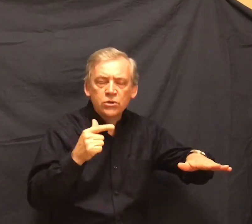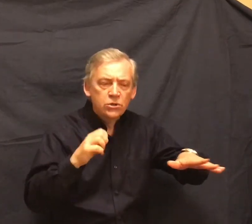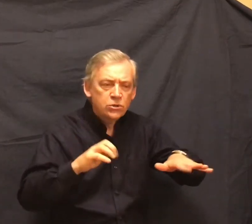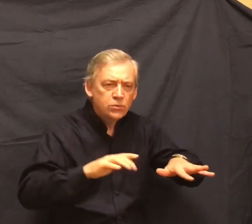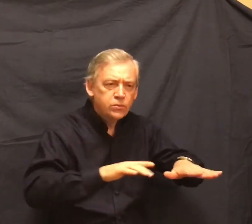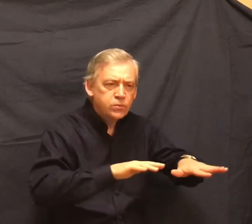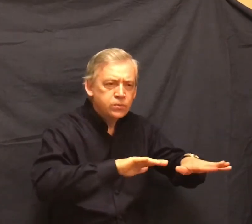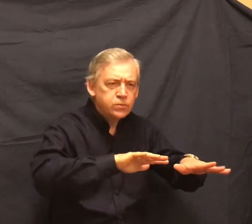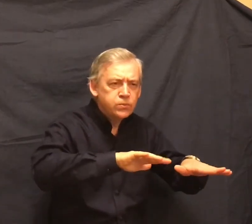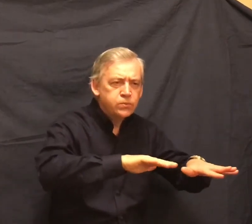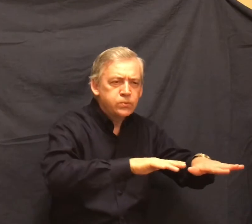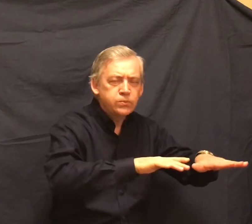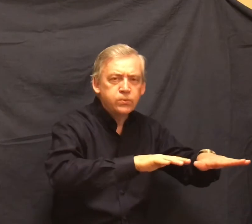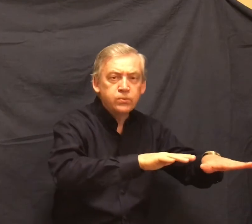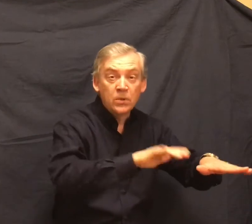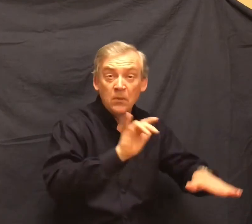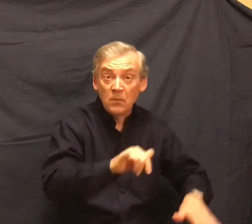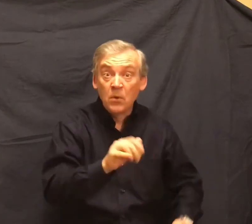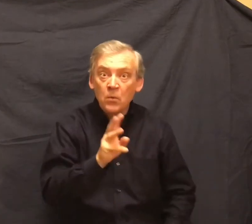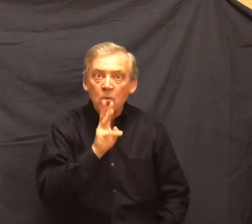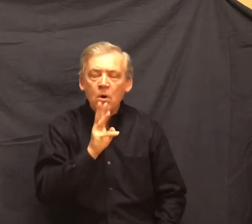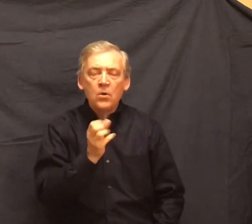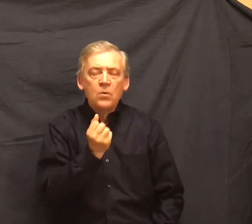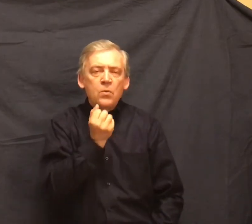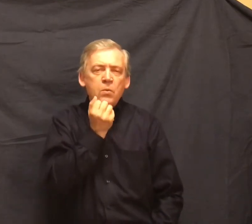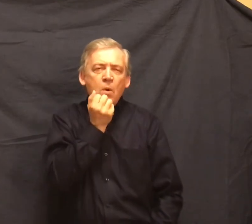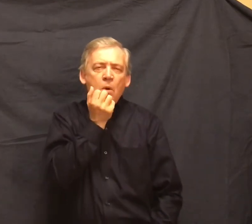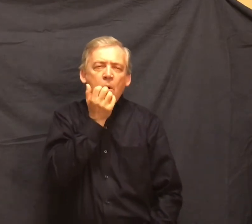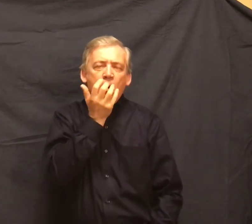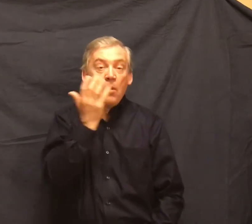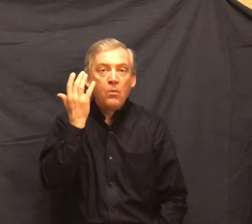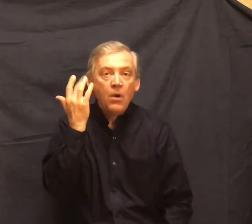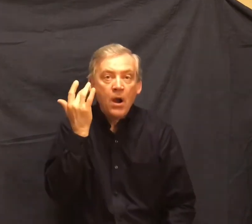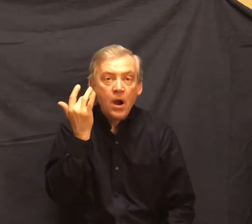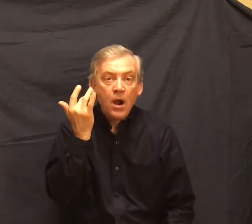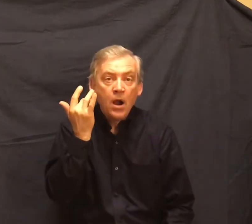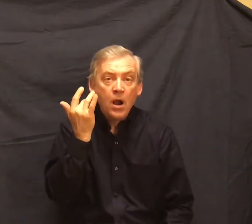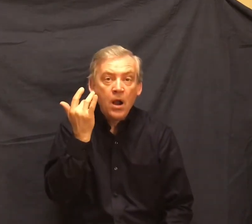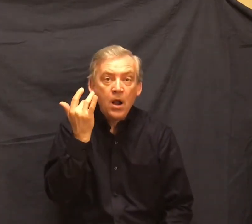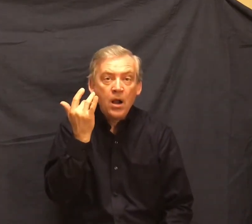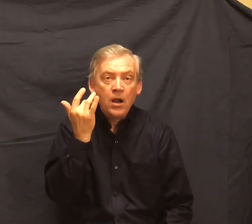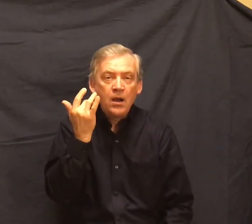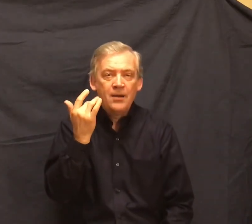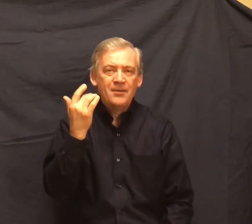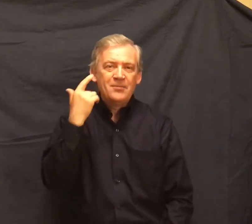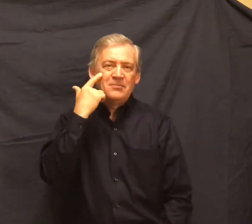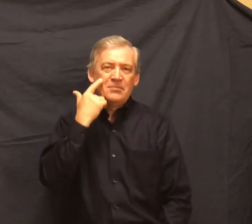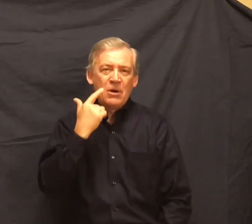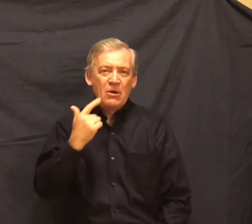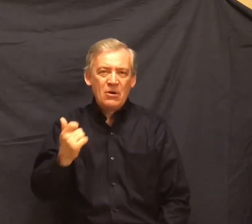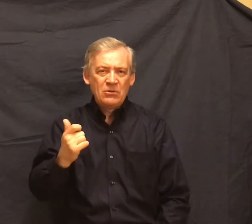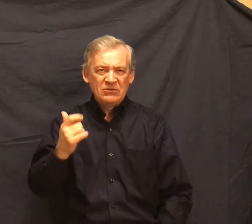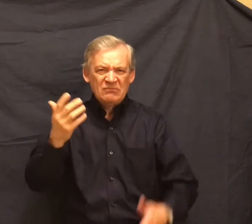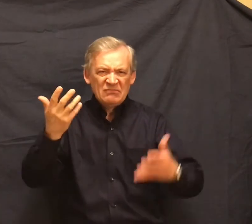The water is warm, too, for it has slipped, twinkling over the yellow sands in the sunlight